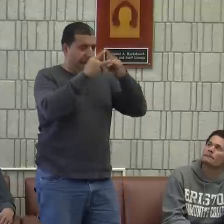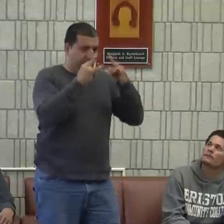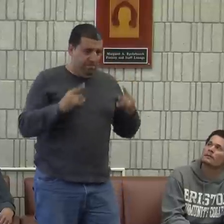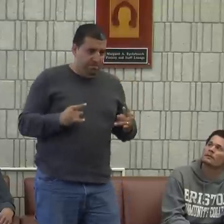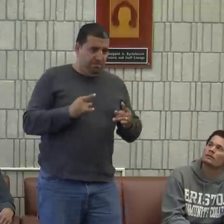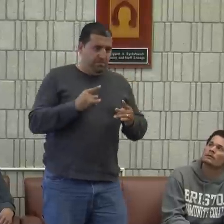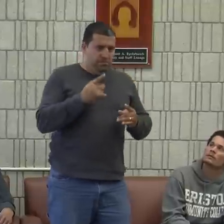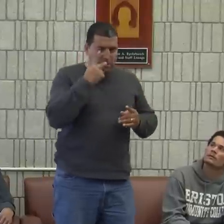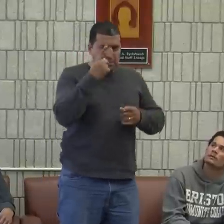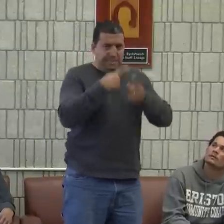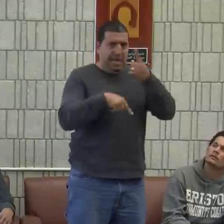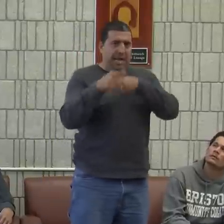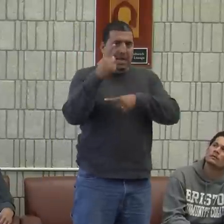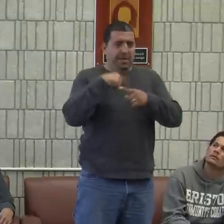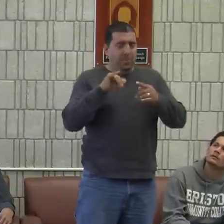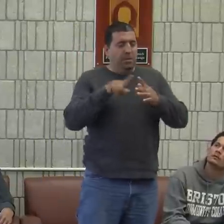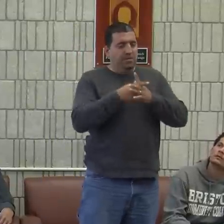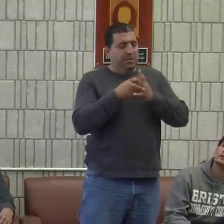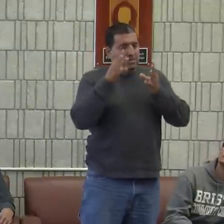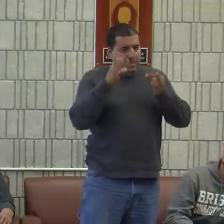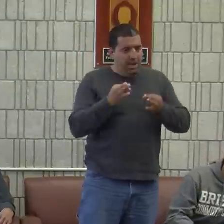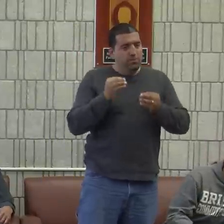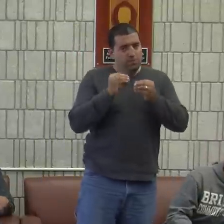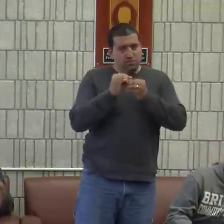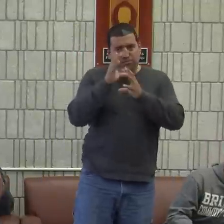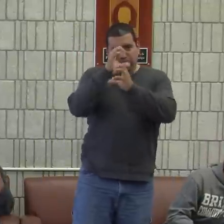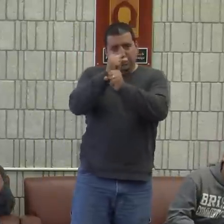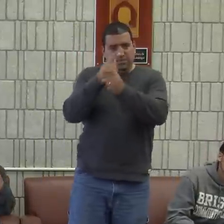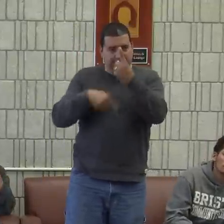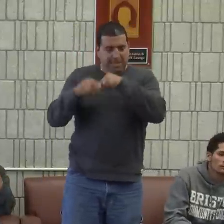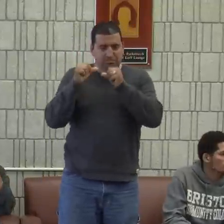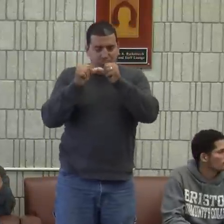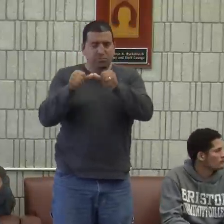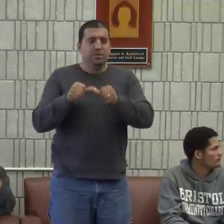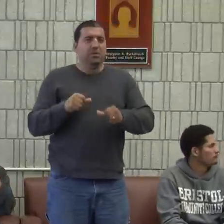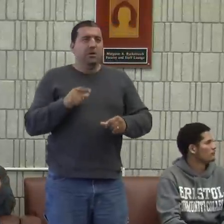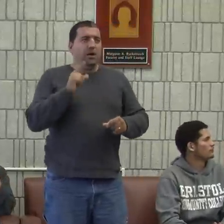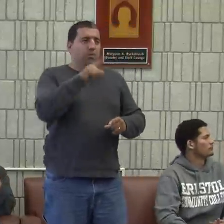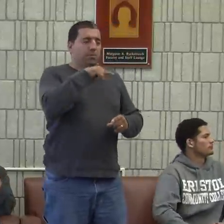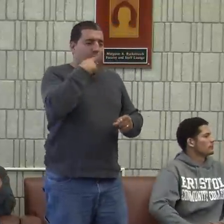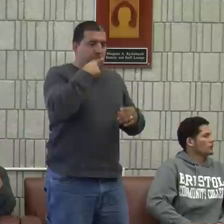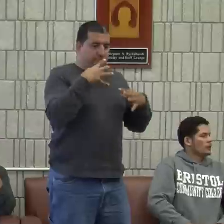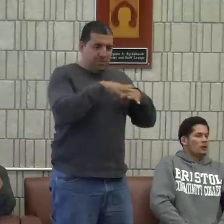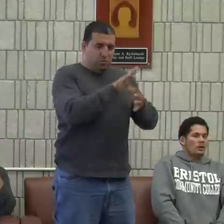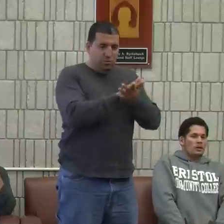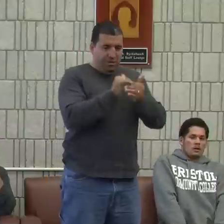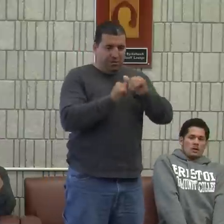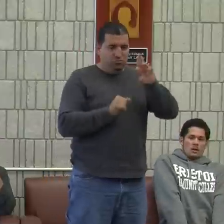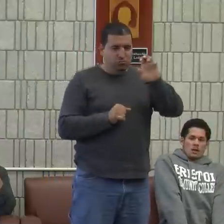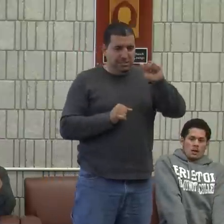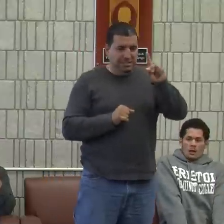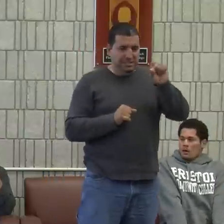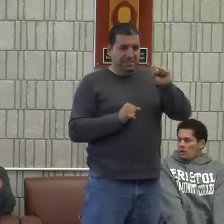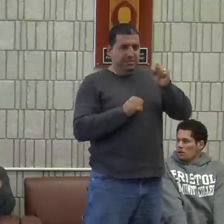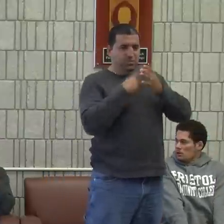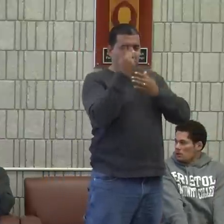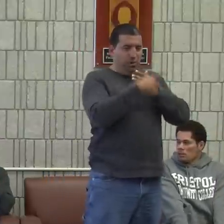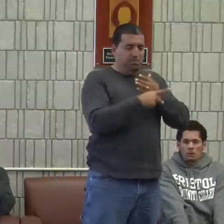My eyes were first opened at camp. I saw people signing, and that's when I decided I wanted to get more involved in American Sign Language. I was at a